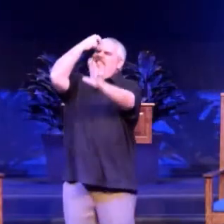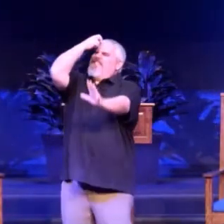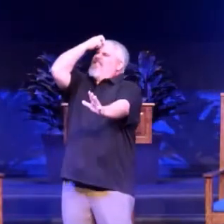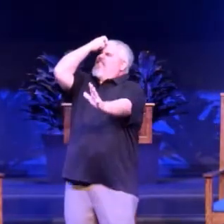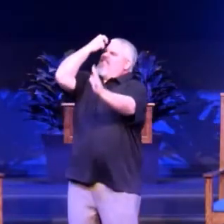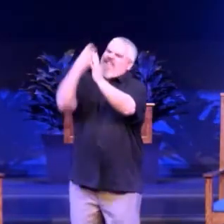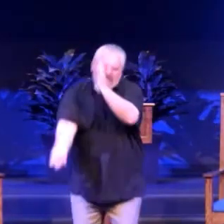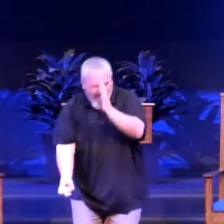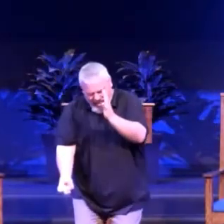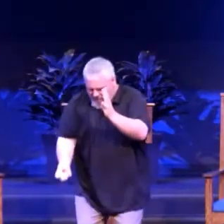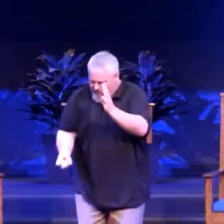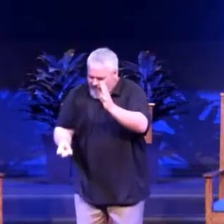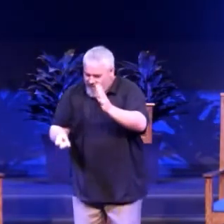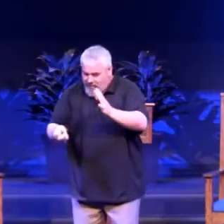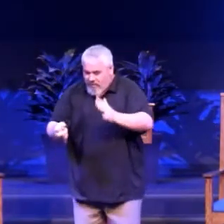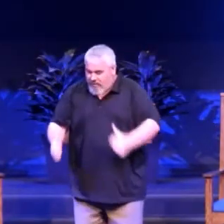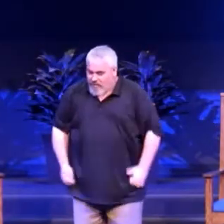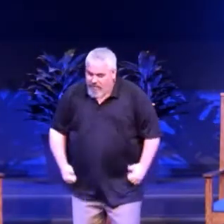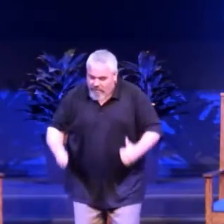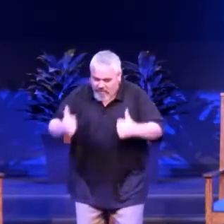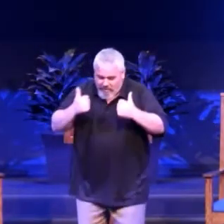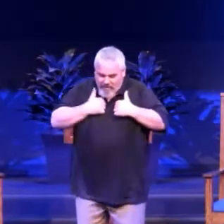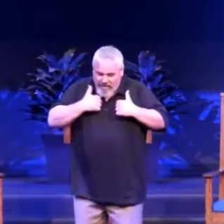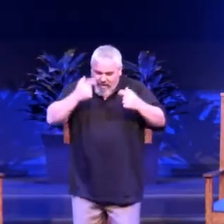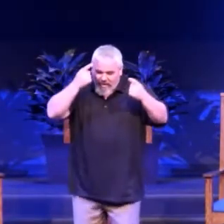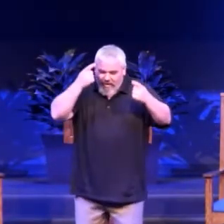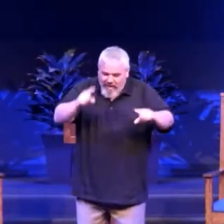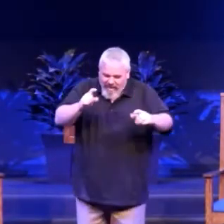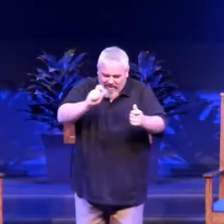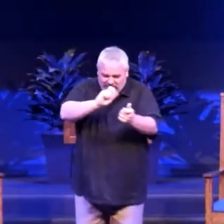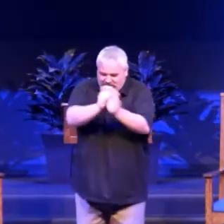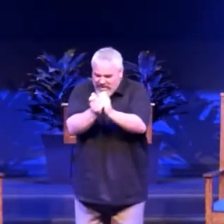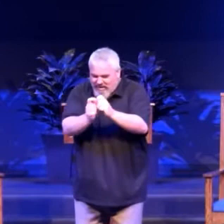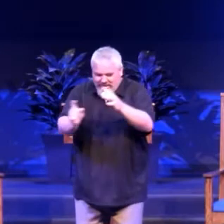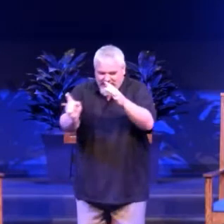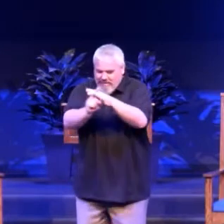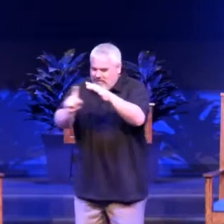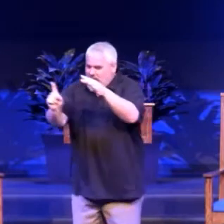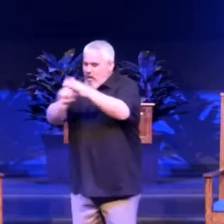Let me return to you again.